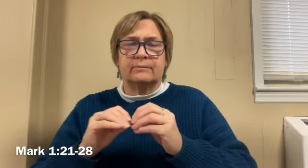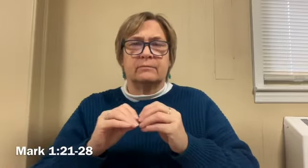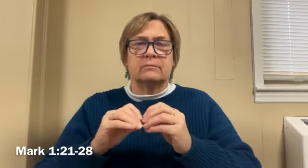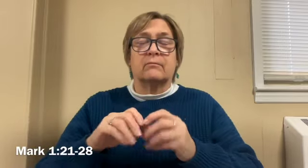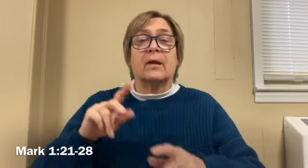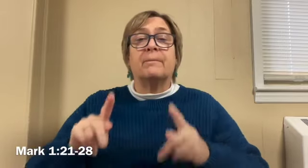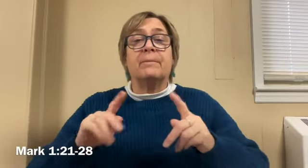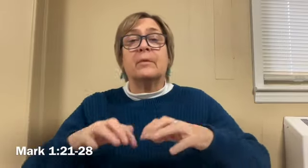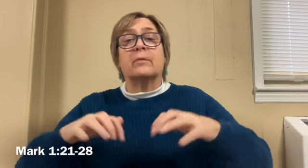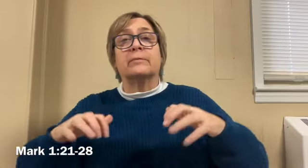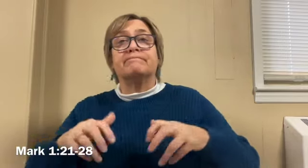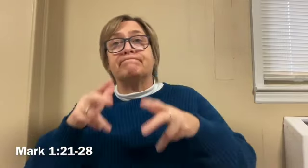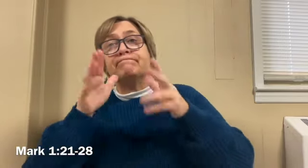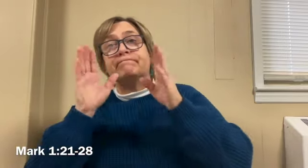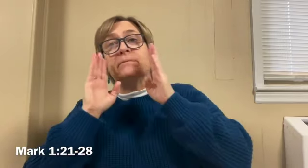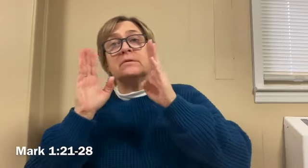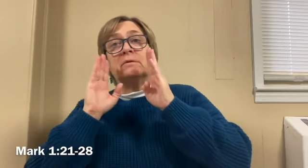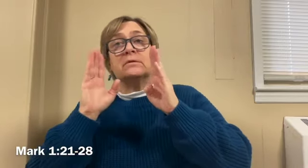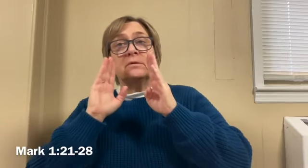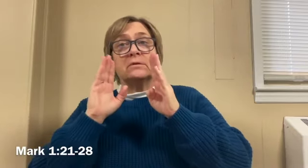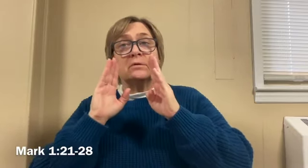the people were astonished at his teaching